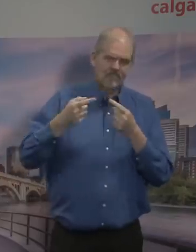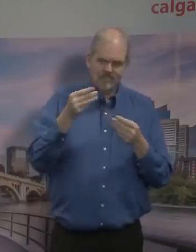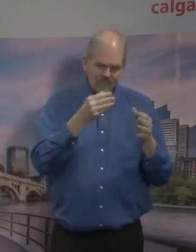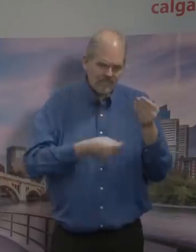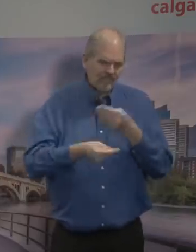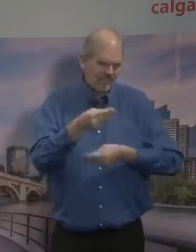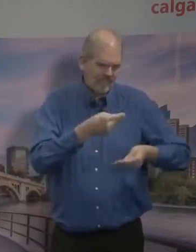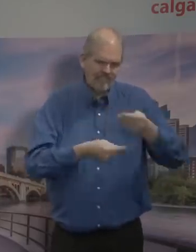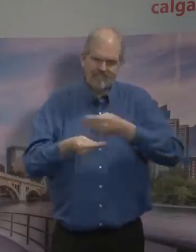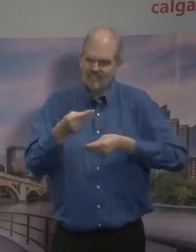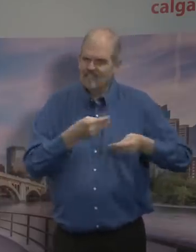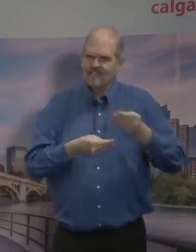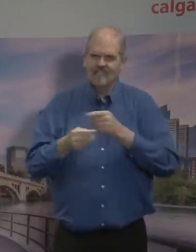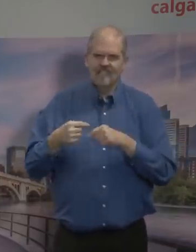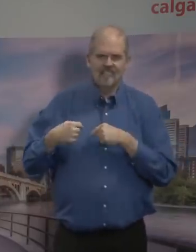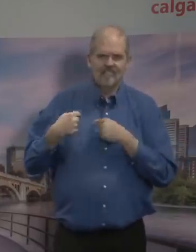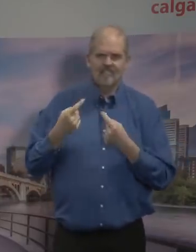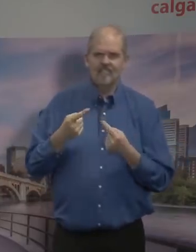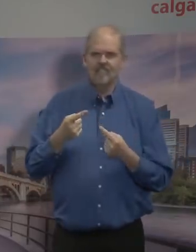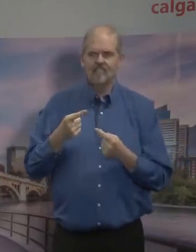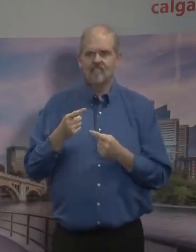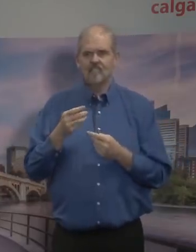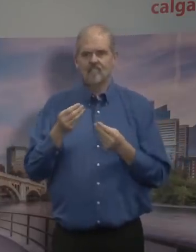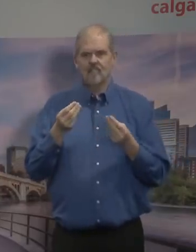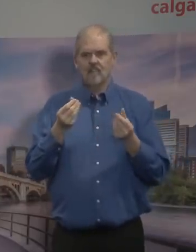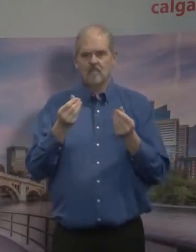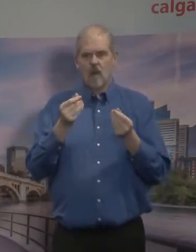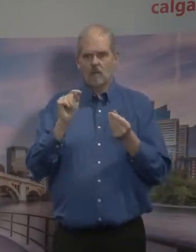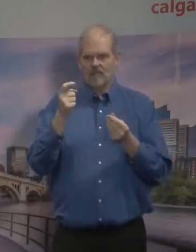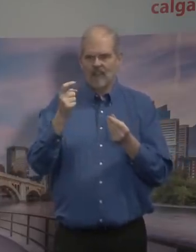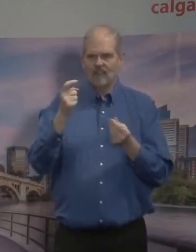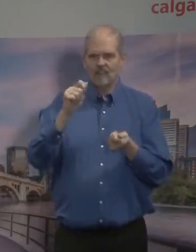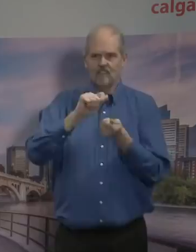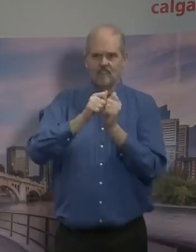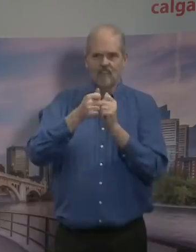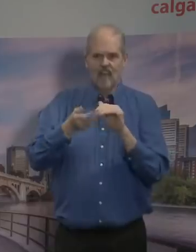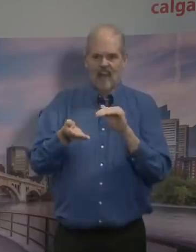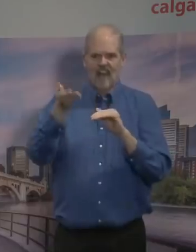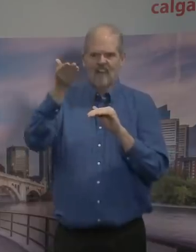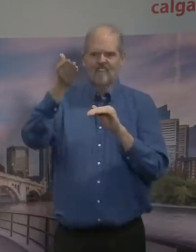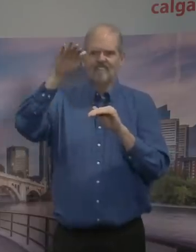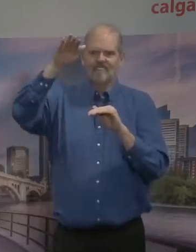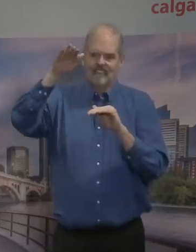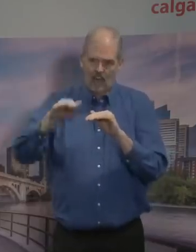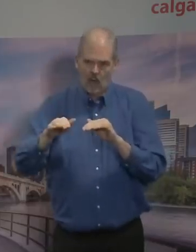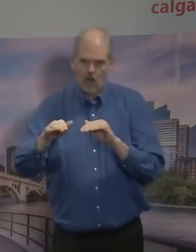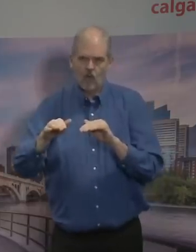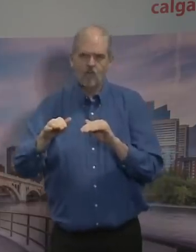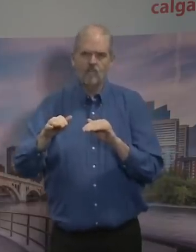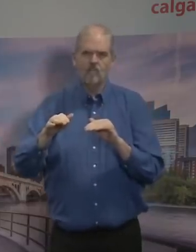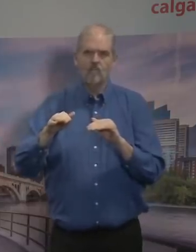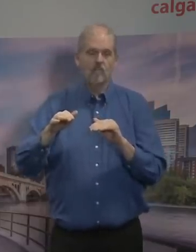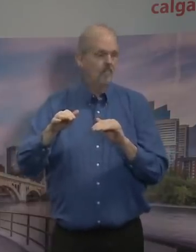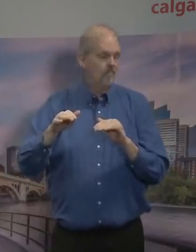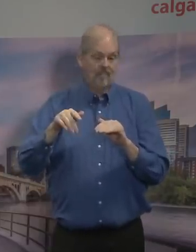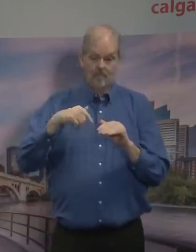Our property taxes are among the lowest in the country for residences and for businesses. fact, the lowest in the country for most residences.